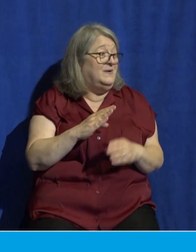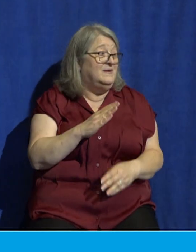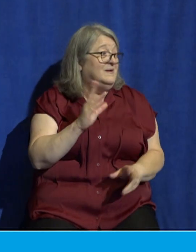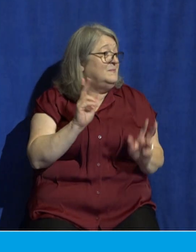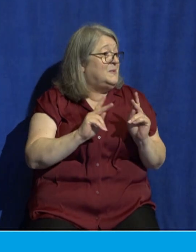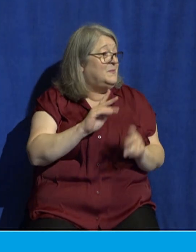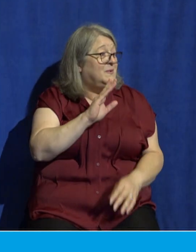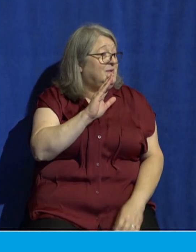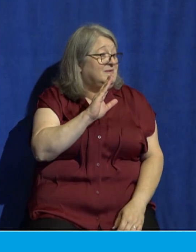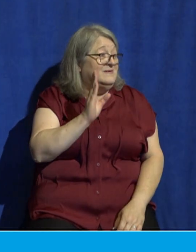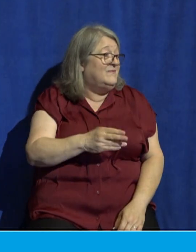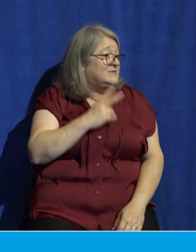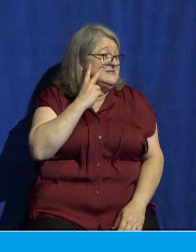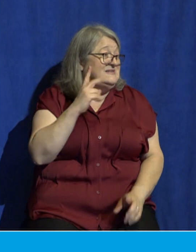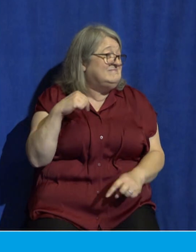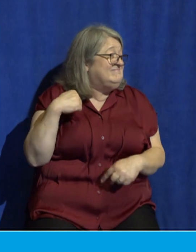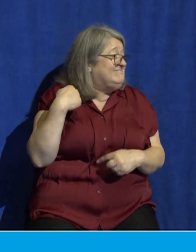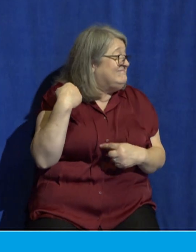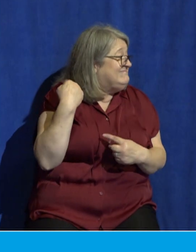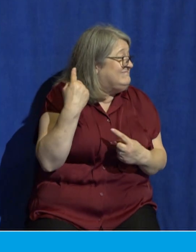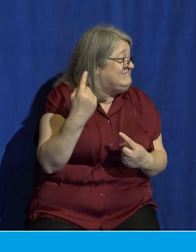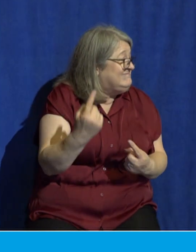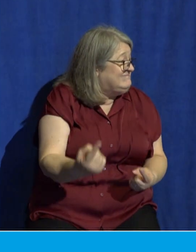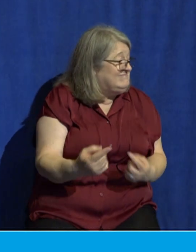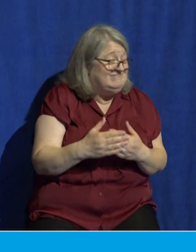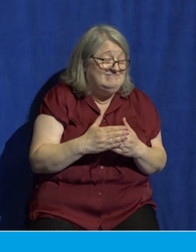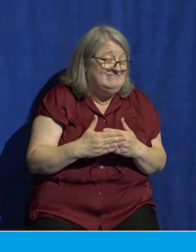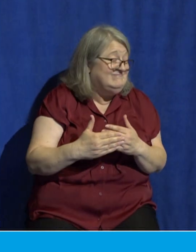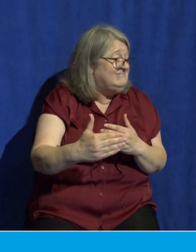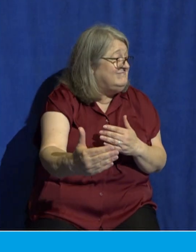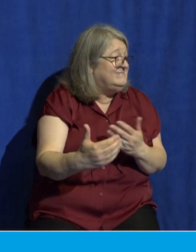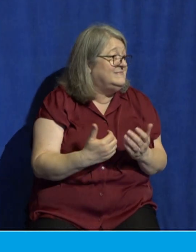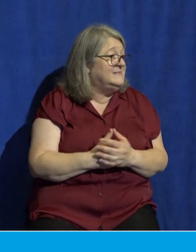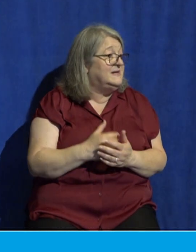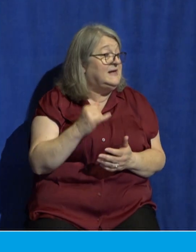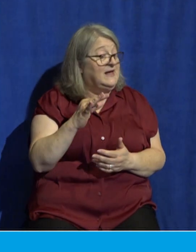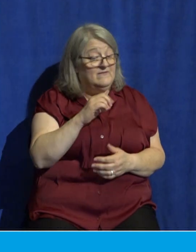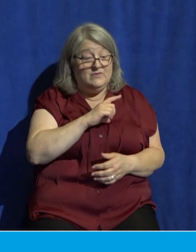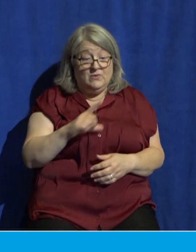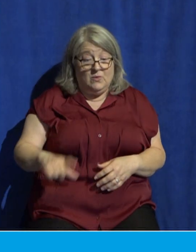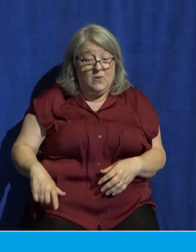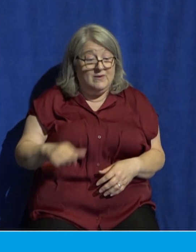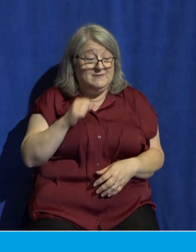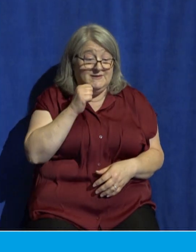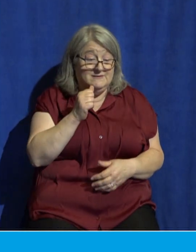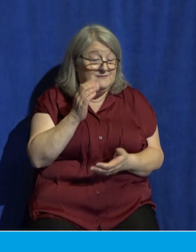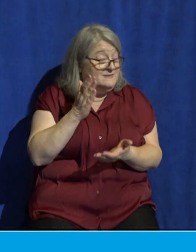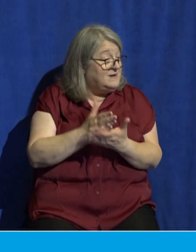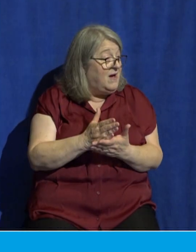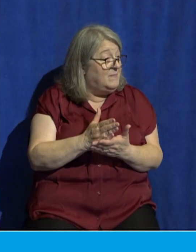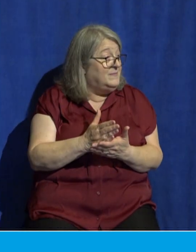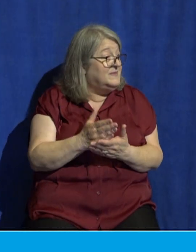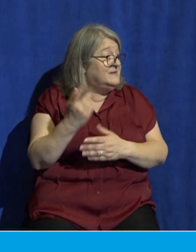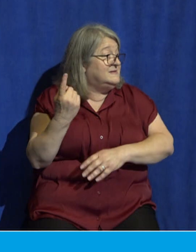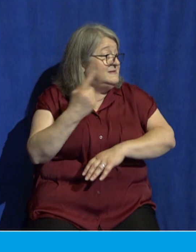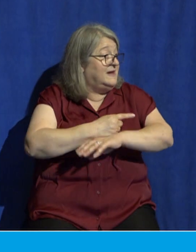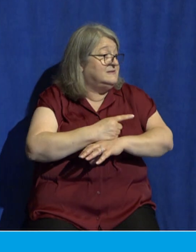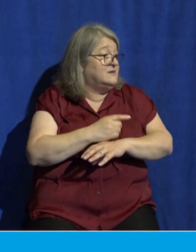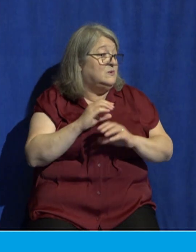that God created until now and never will be. And if the Lord had not cut short the days, no human being would be saved.